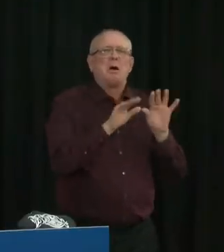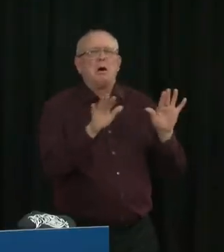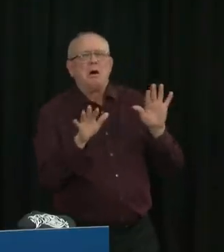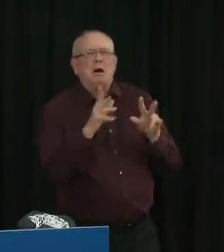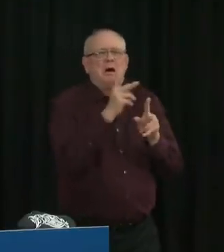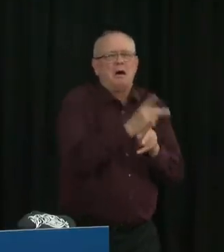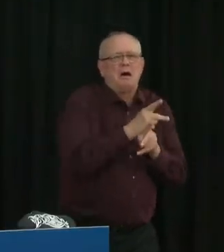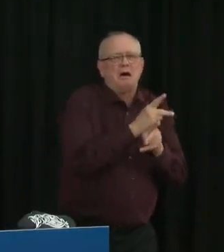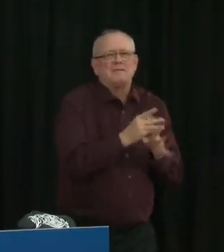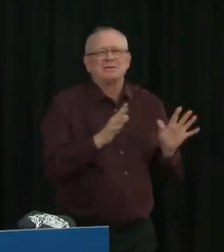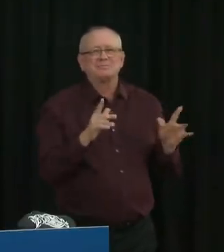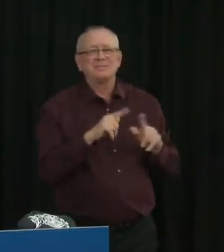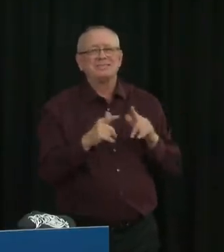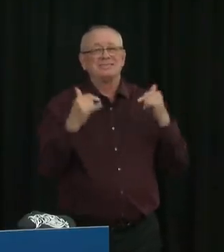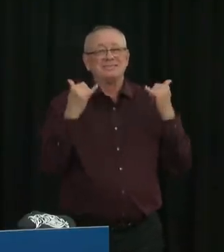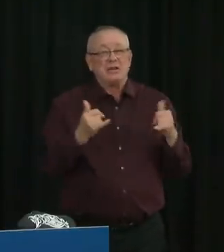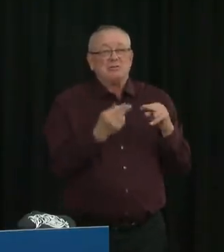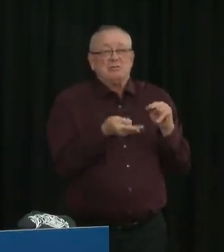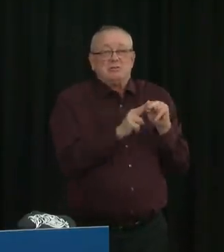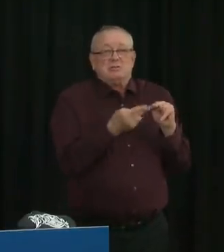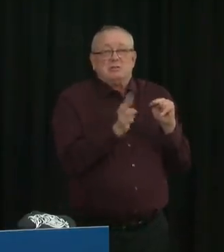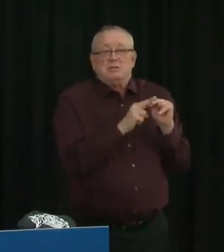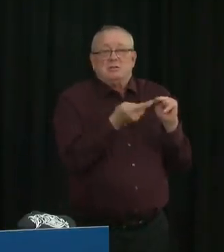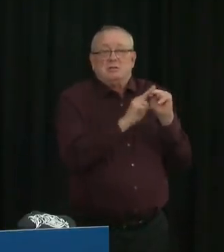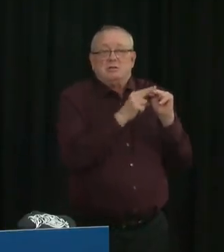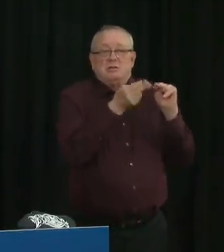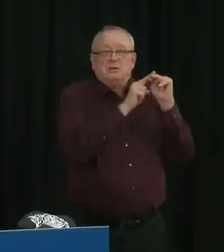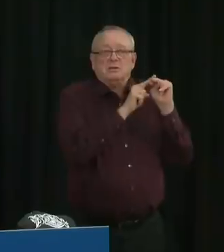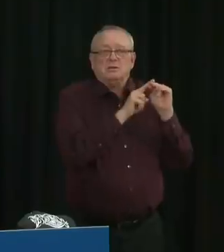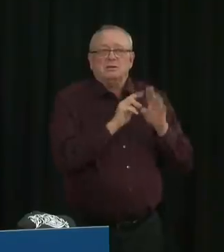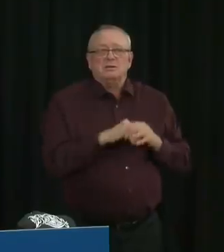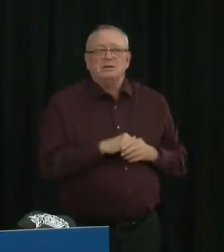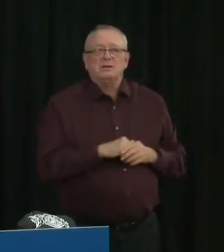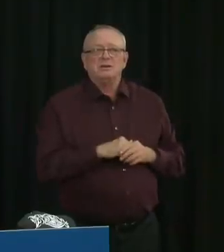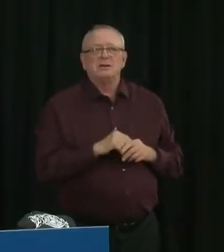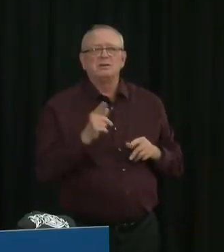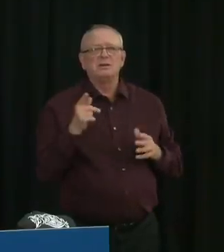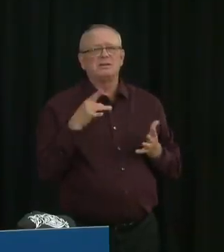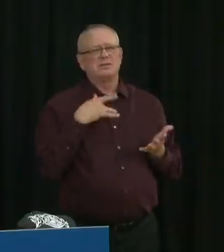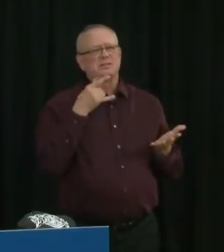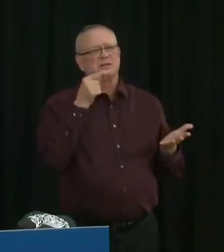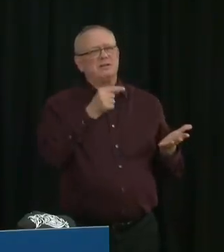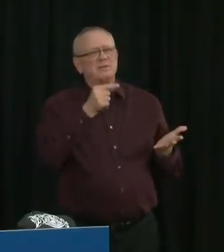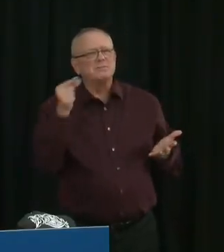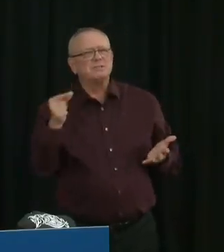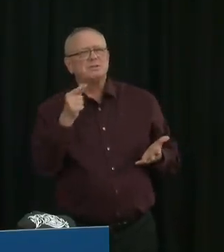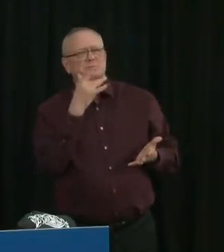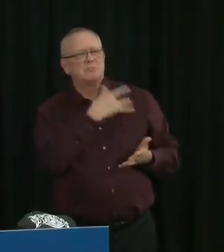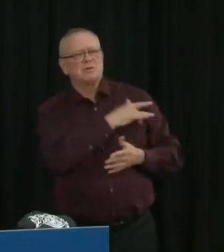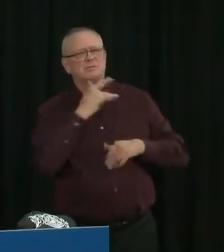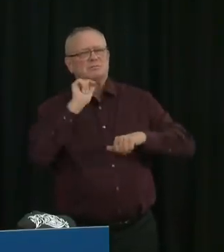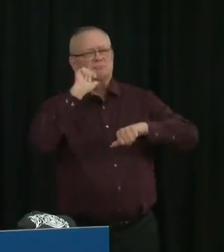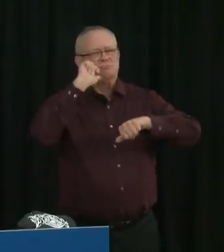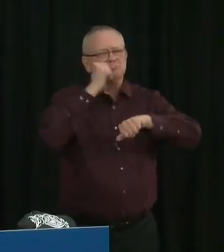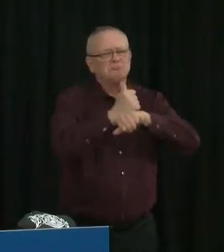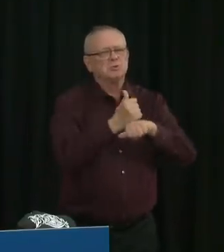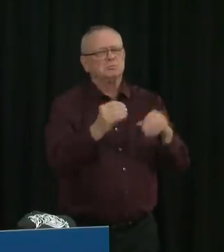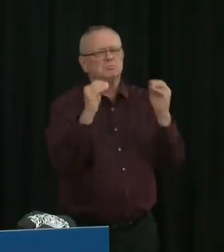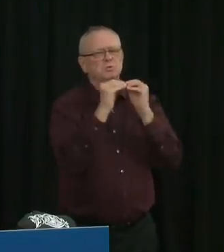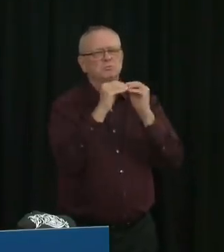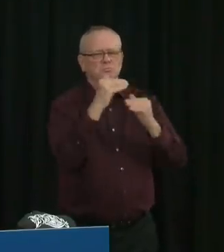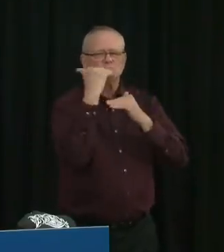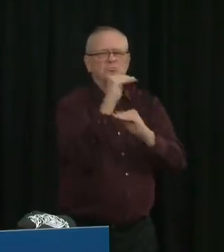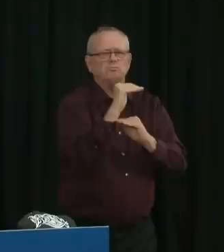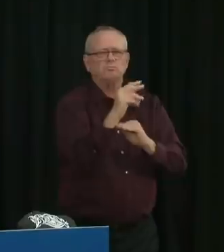numbers, has anything changed with the barometer of when the province puts in restrictions? What's your response to their concern and could we see restrictions sooner?